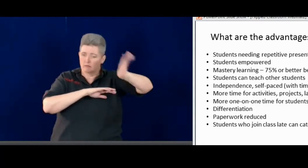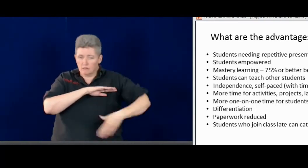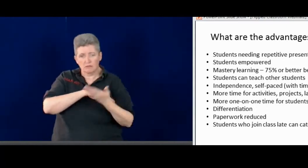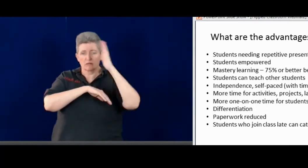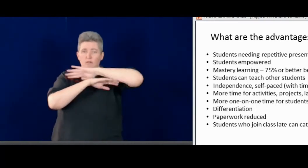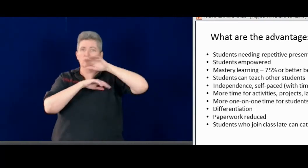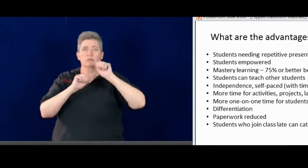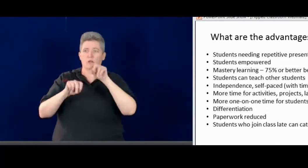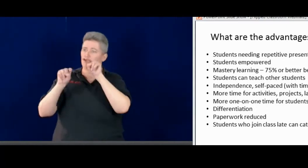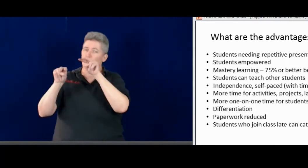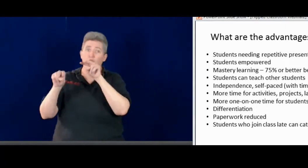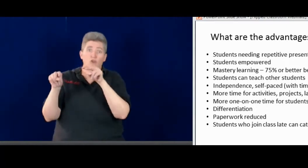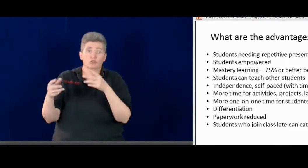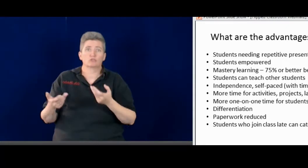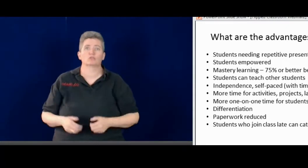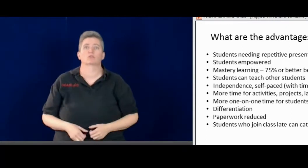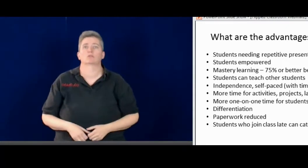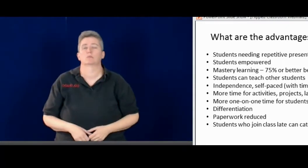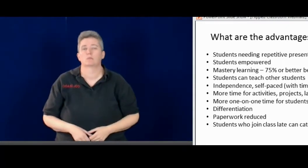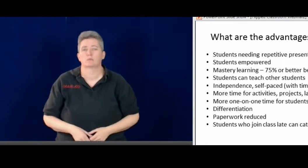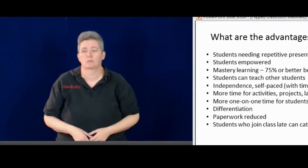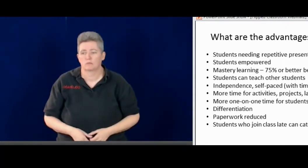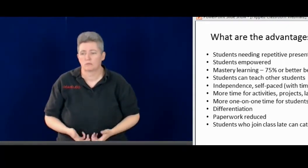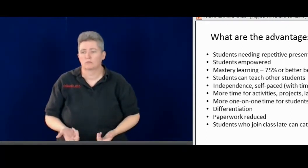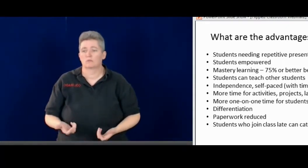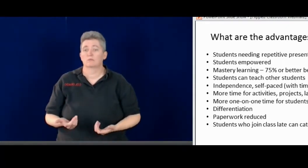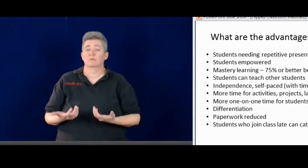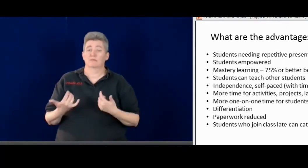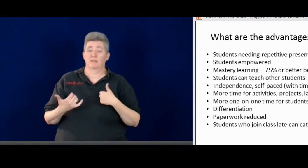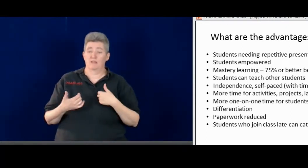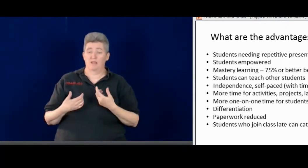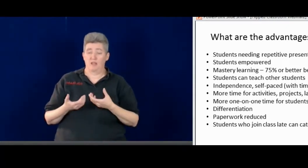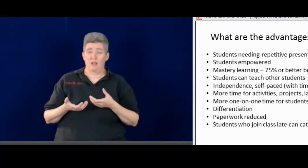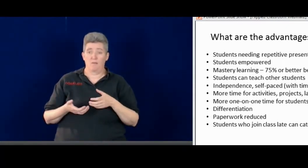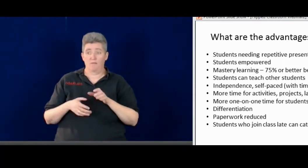they don't have access to that lecture 24 hours a day.